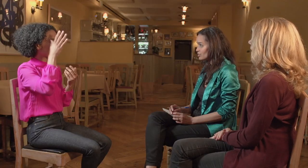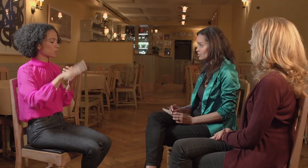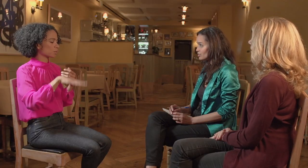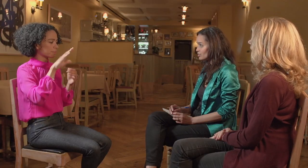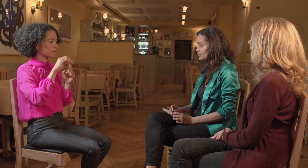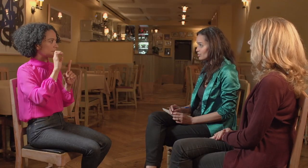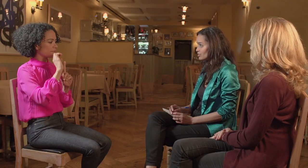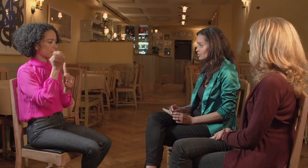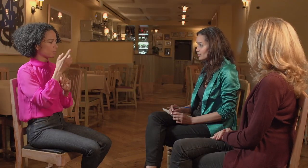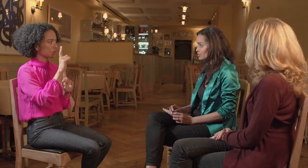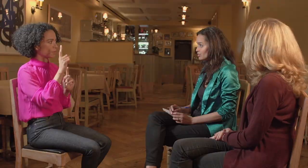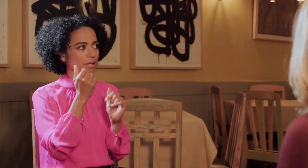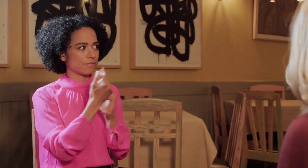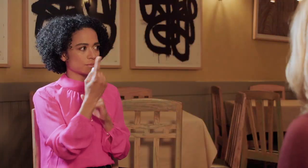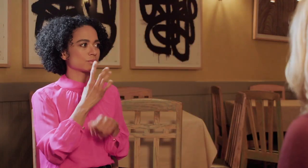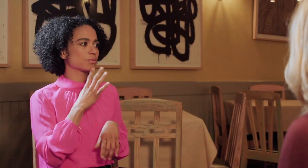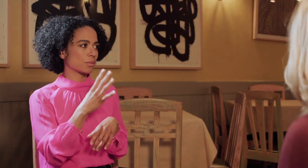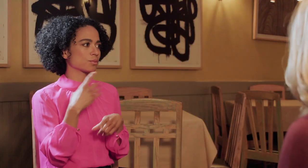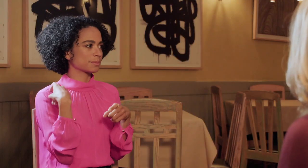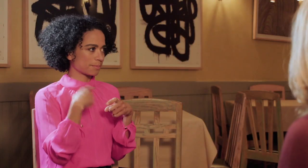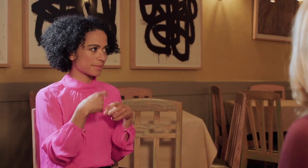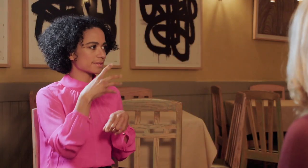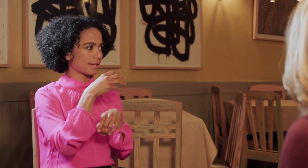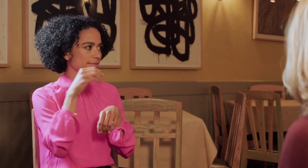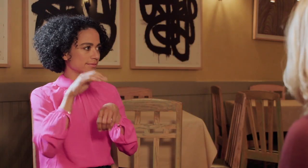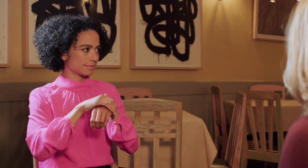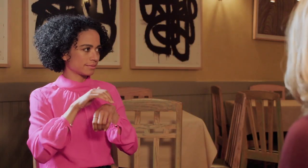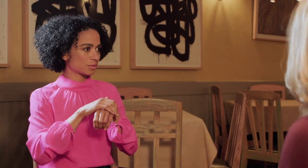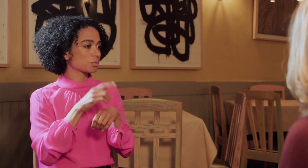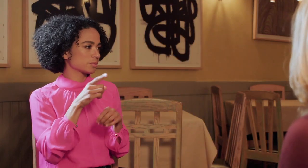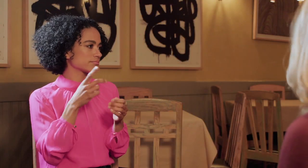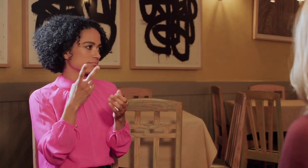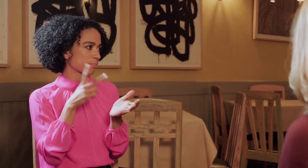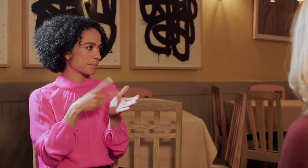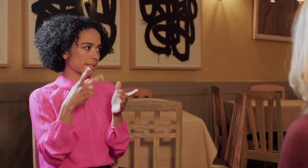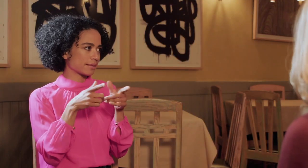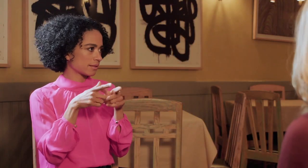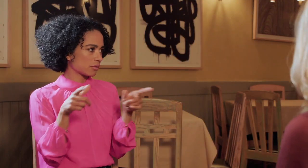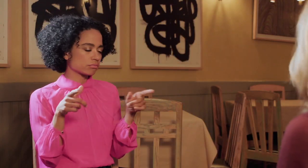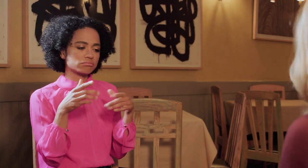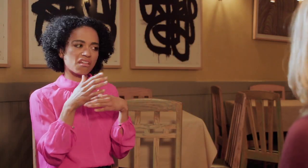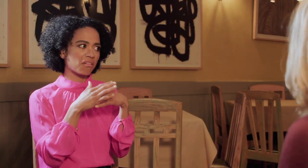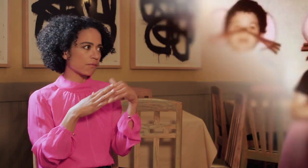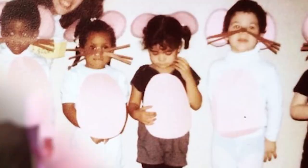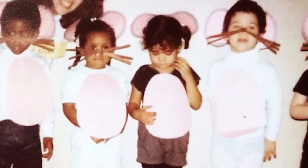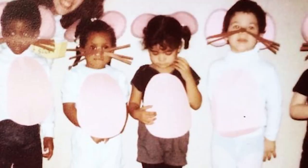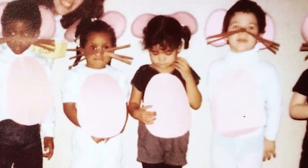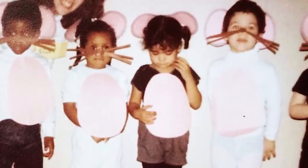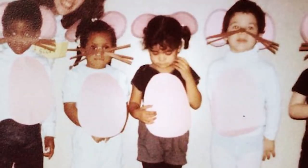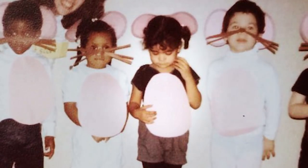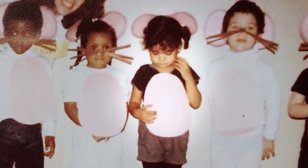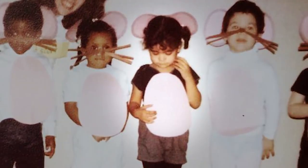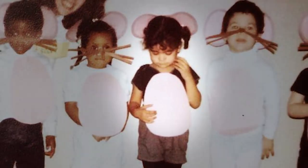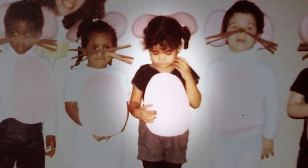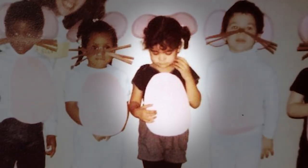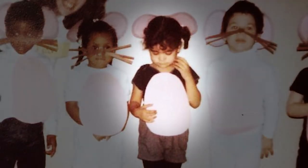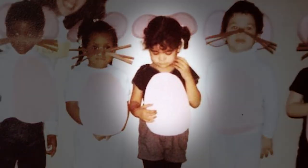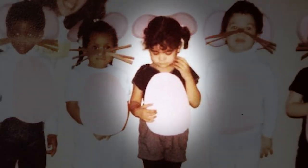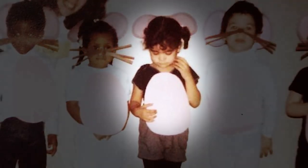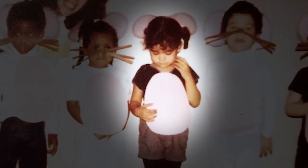My dad grew up in an environment where everyone spoke Spanish and English so he's bilingual. When he found out that his child was